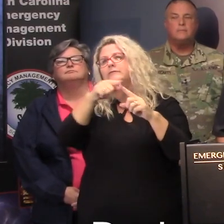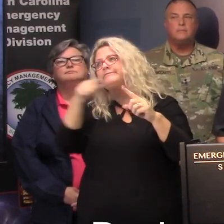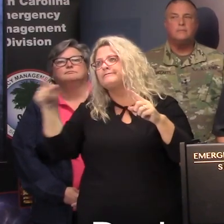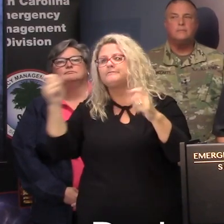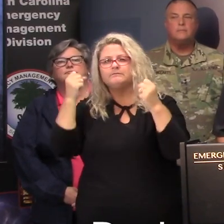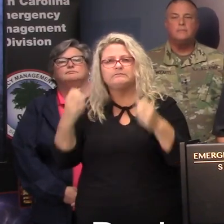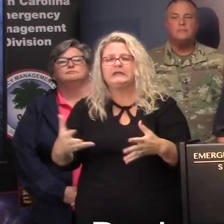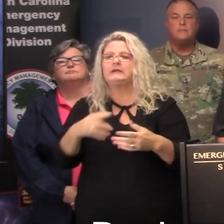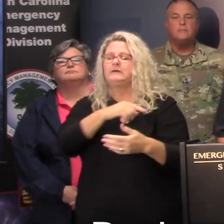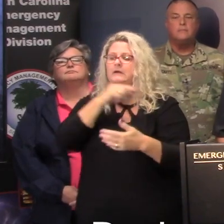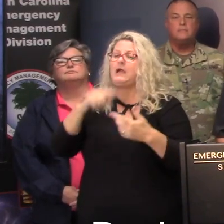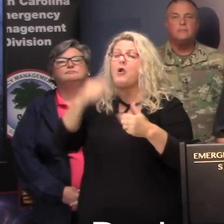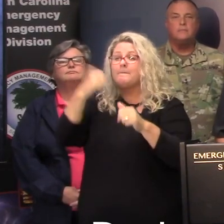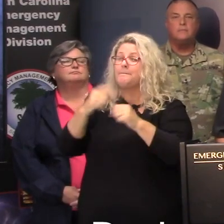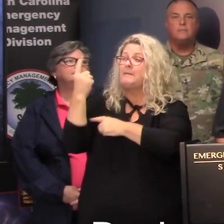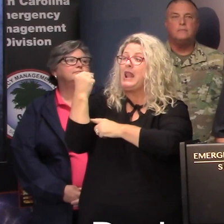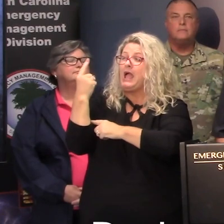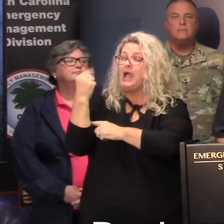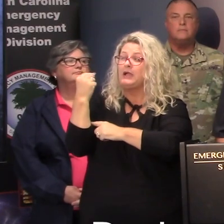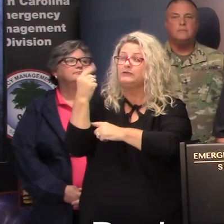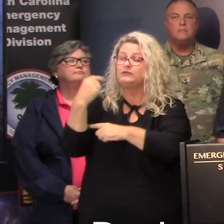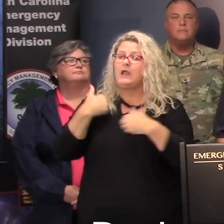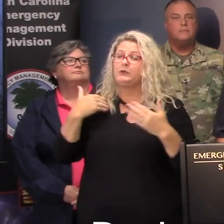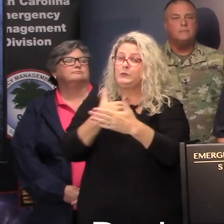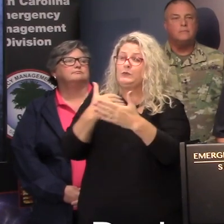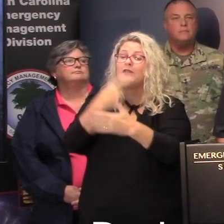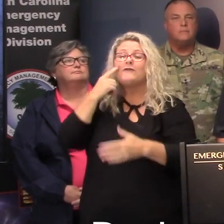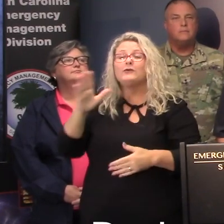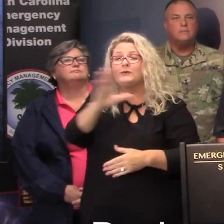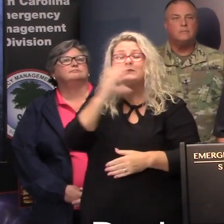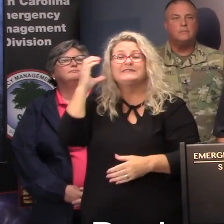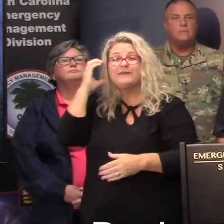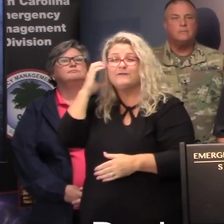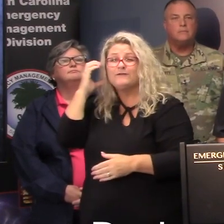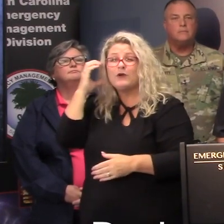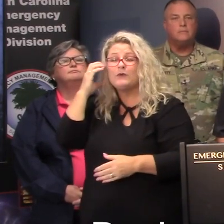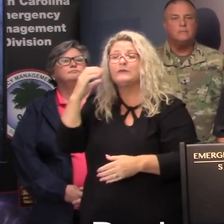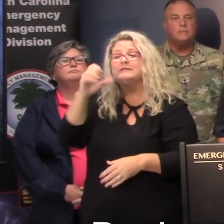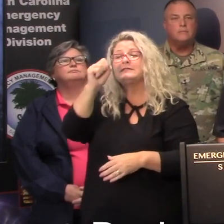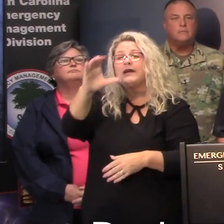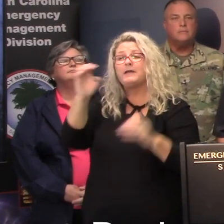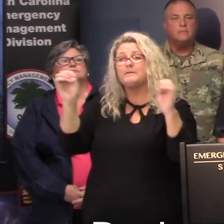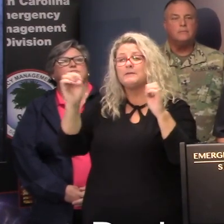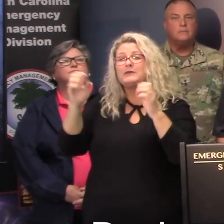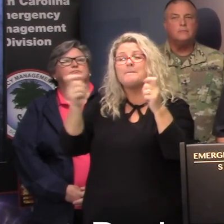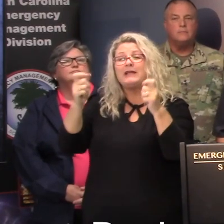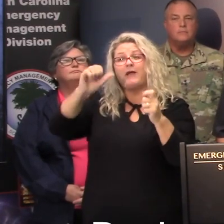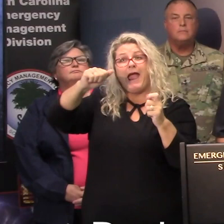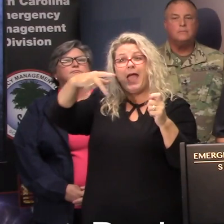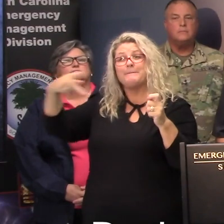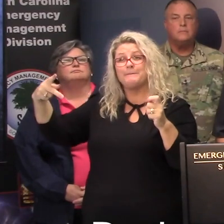have. And then, uh, last year we fielded a, uh, a new tool for your smartphone or your cell phone, and that's the South Carolina Emergency Manager app,